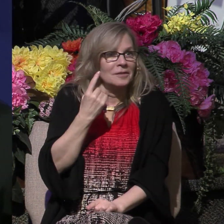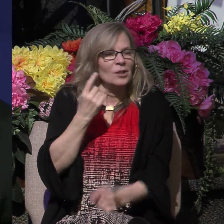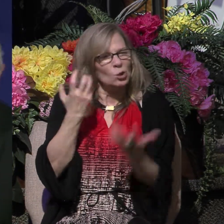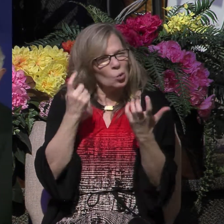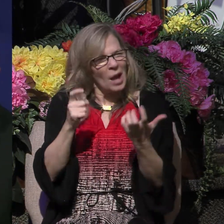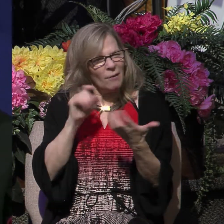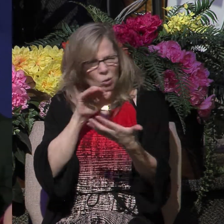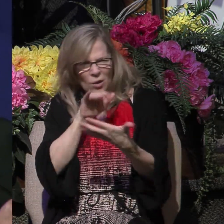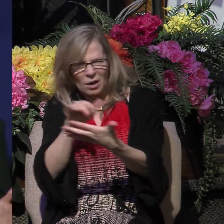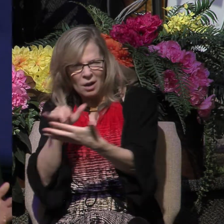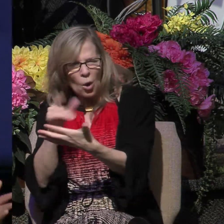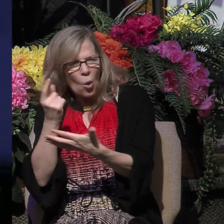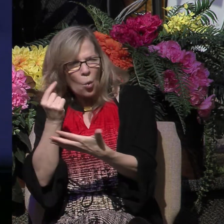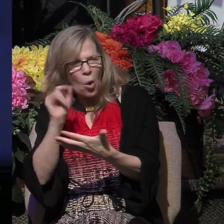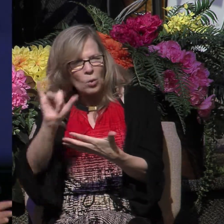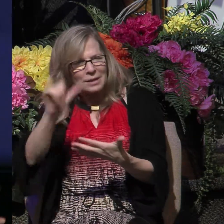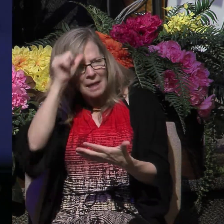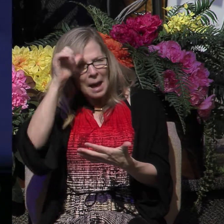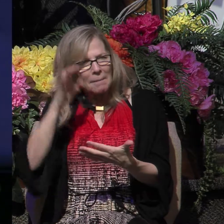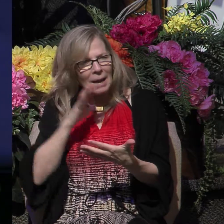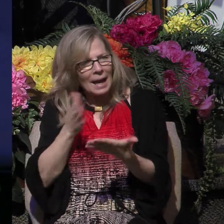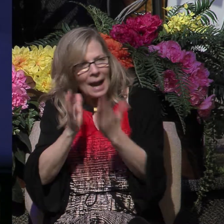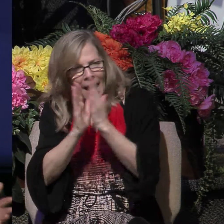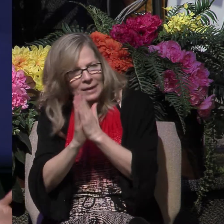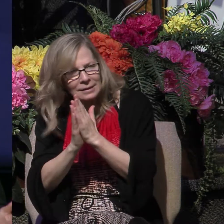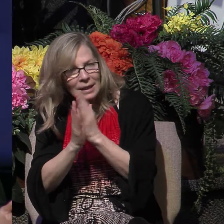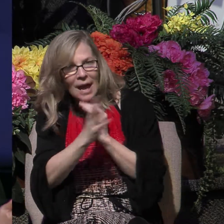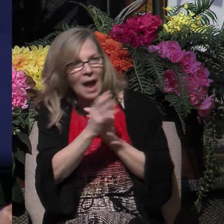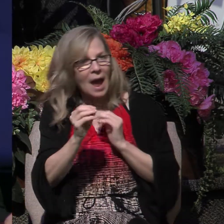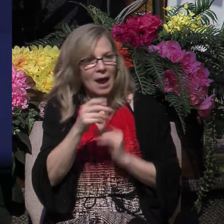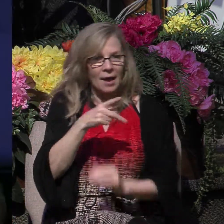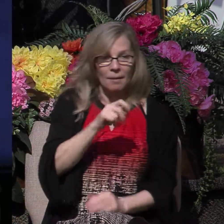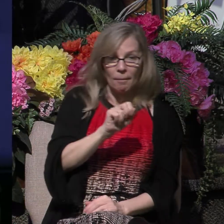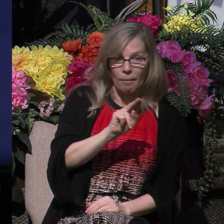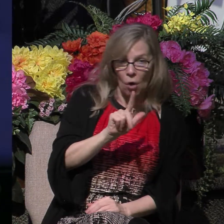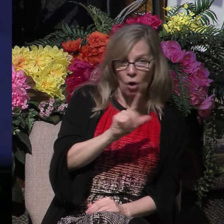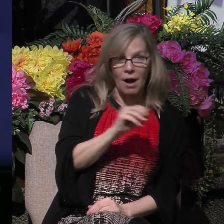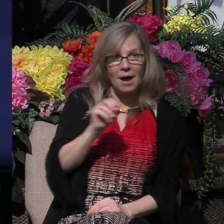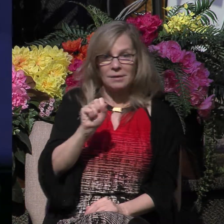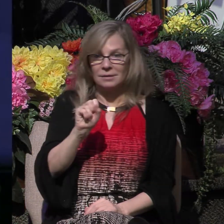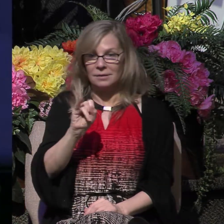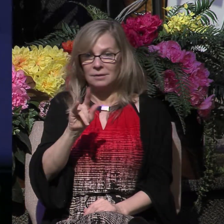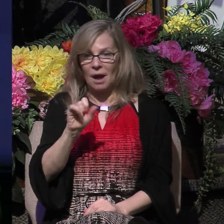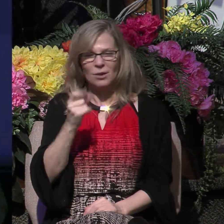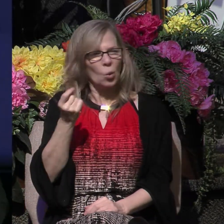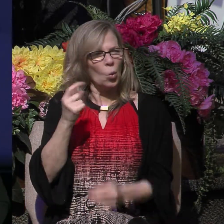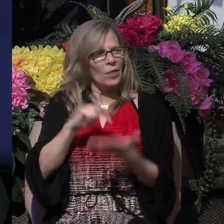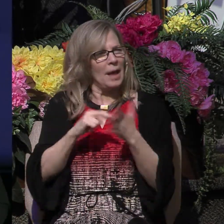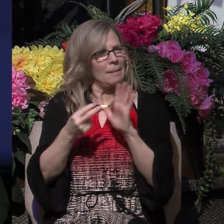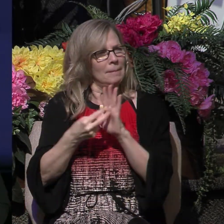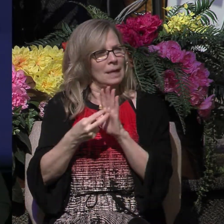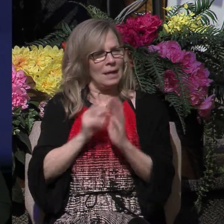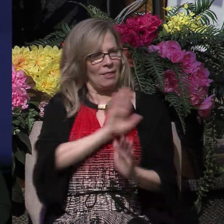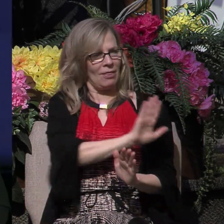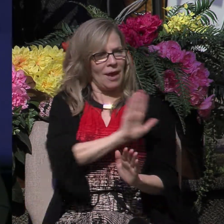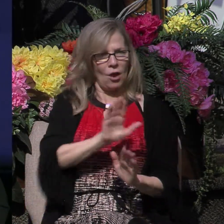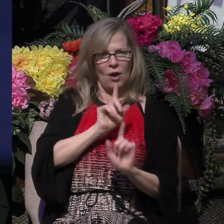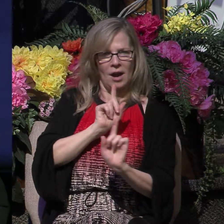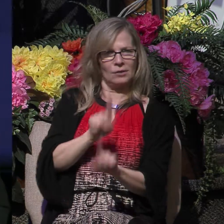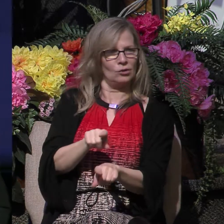asking, and what Paul and Silas meant in their answer to his question, which we'll see in a few minutes. So to begin with, I want